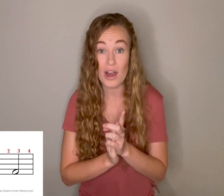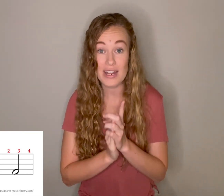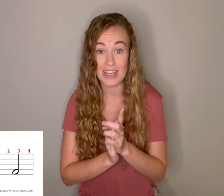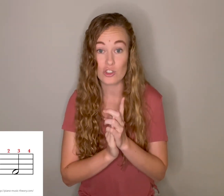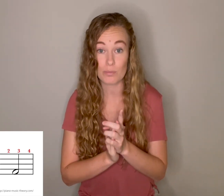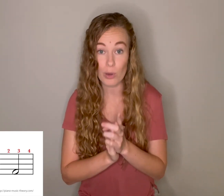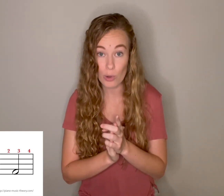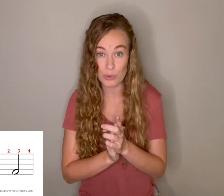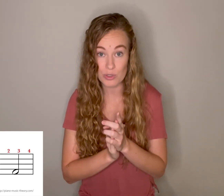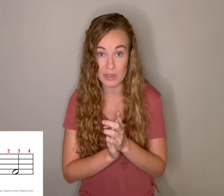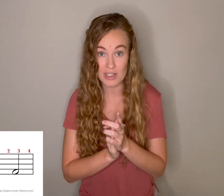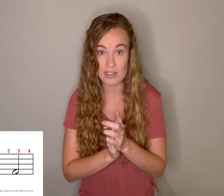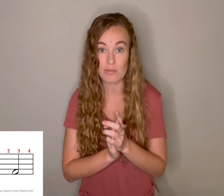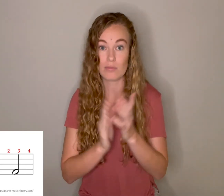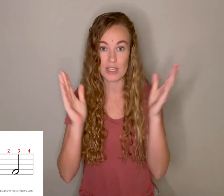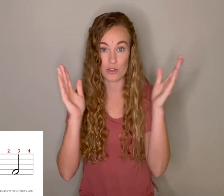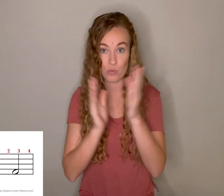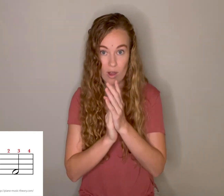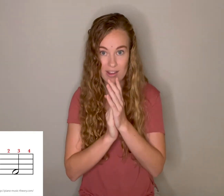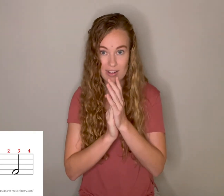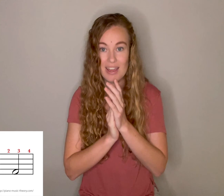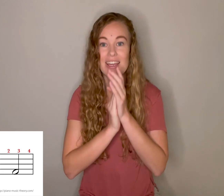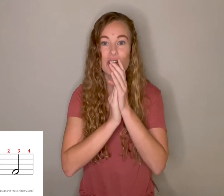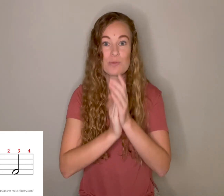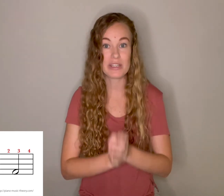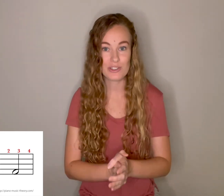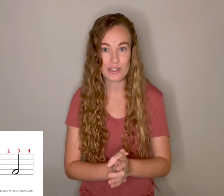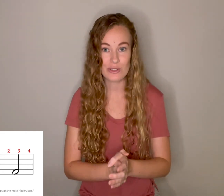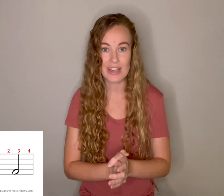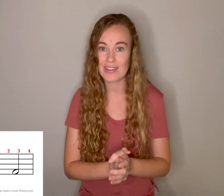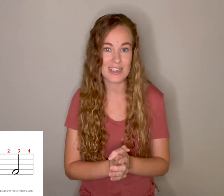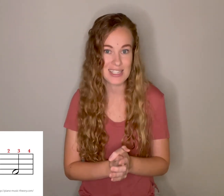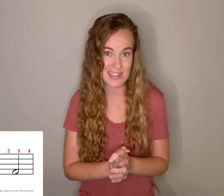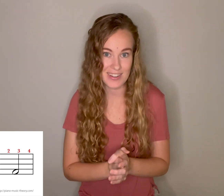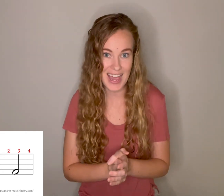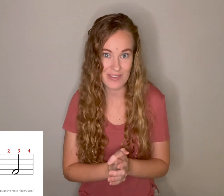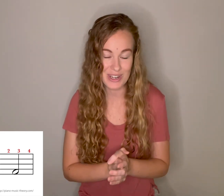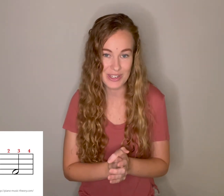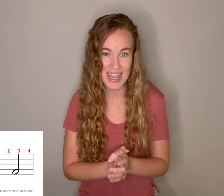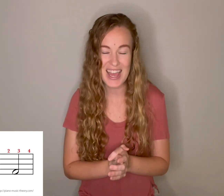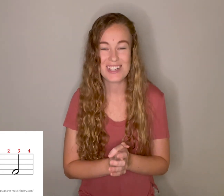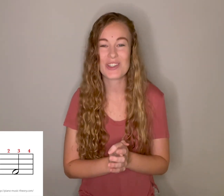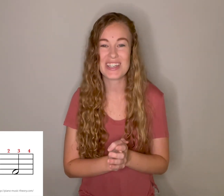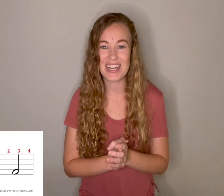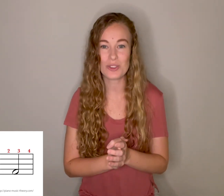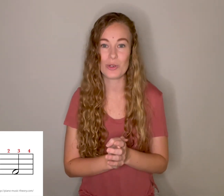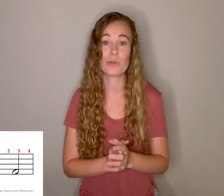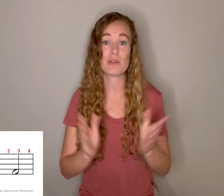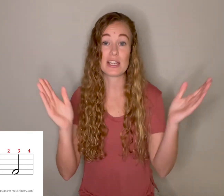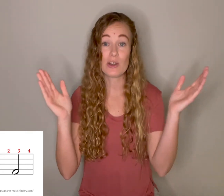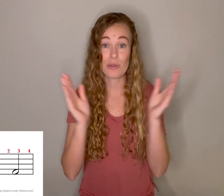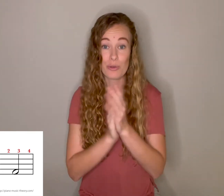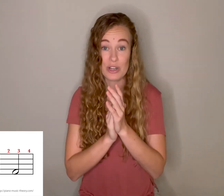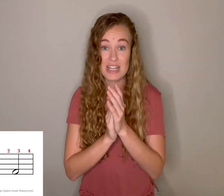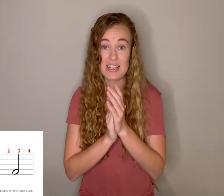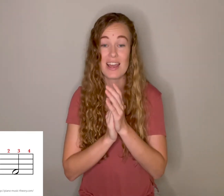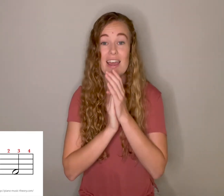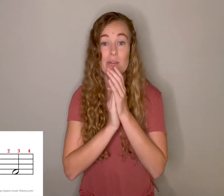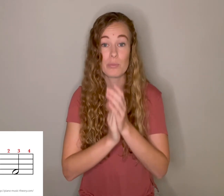extra pulse, because here's one, here's beat two, then that's the end of the half note, and so the next one would be three, and then pulse